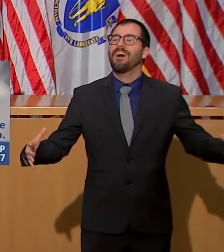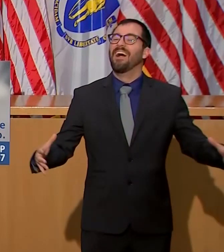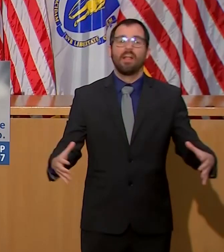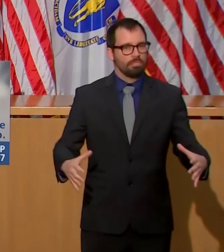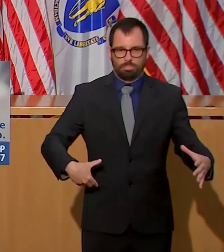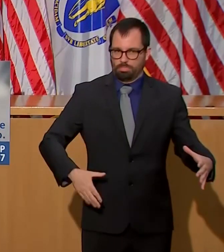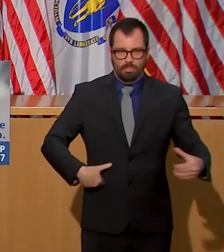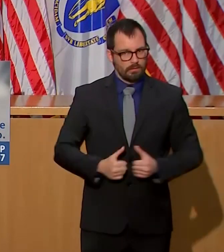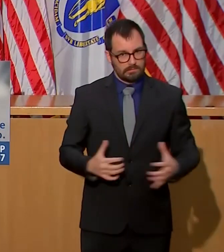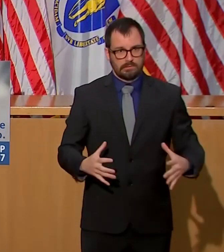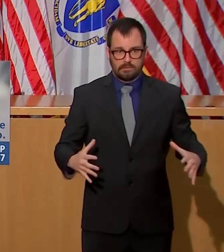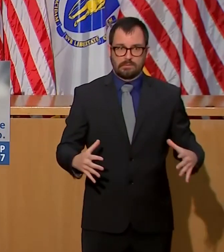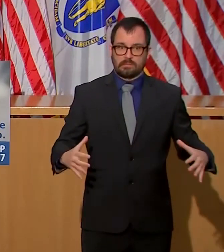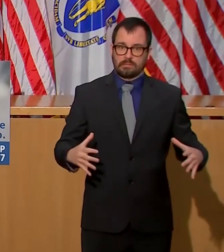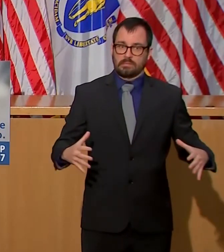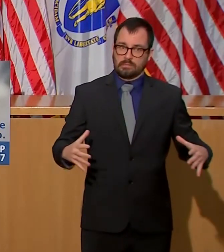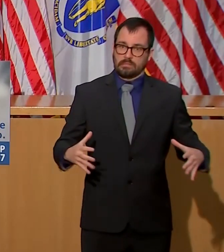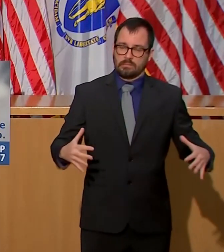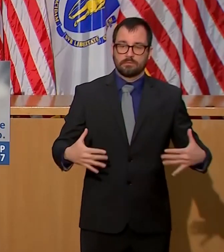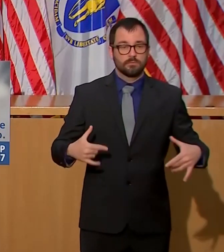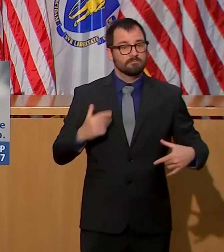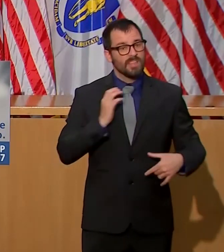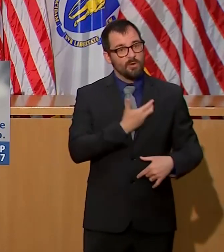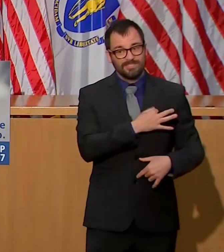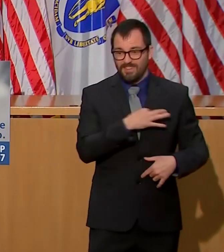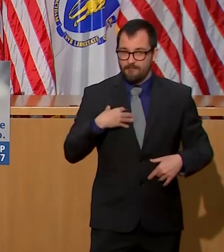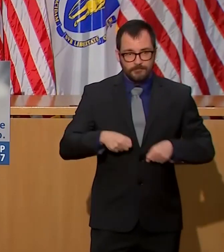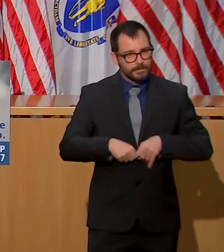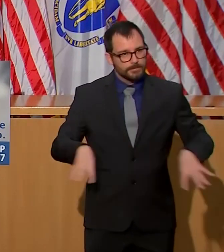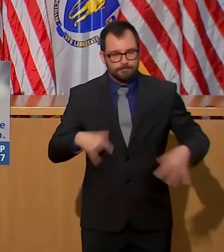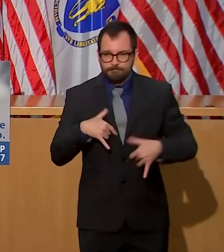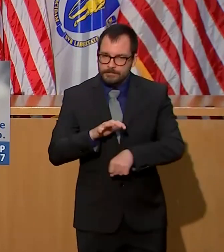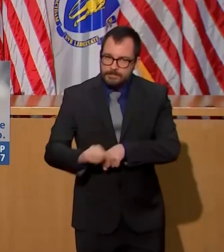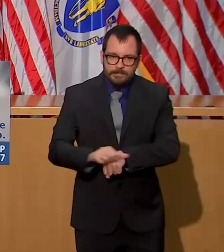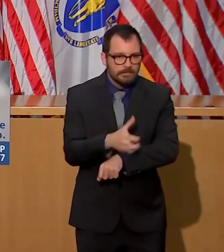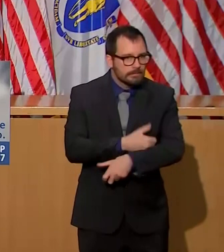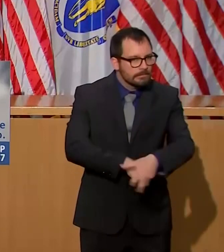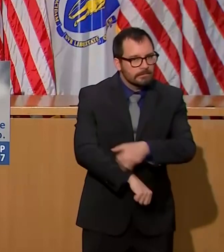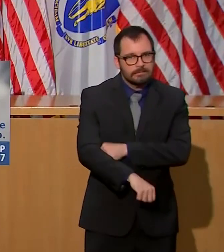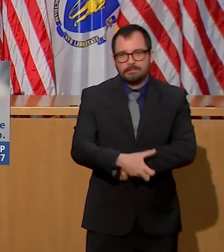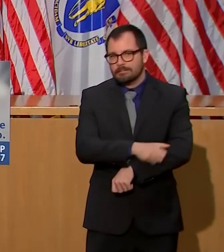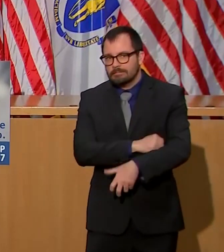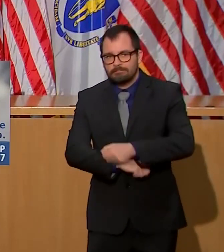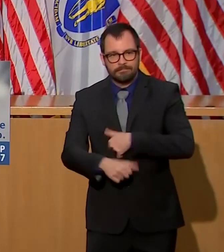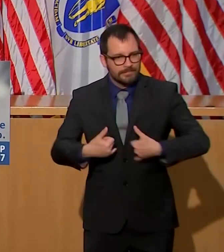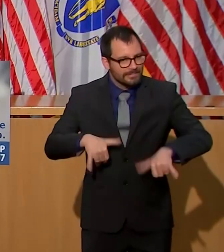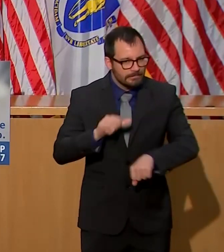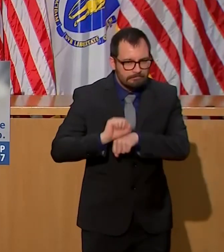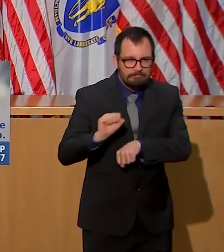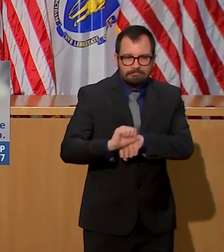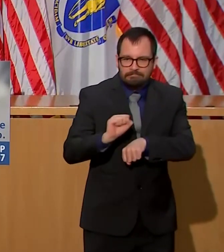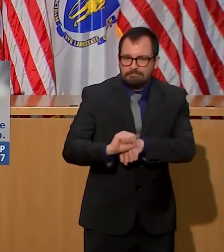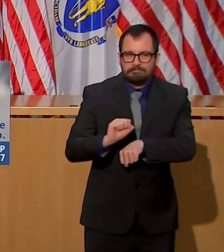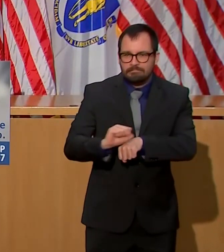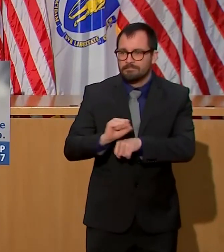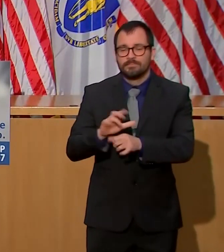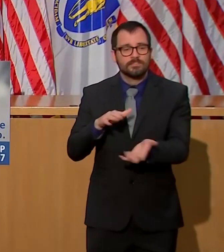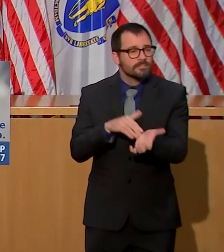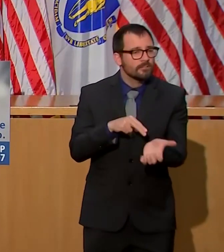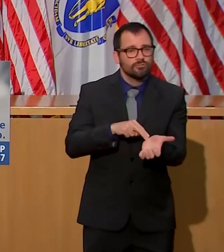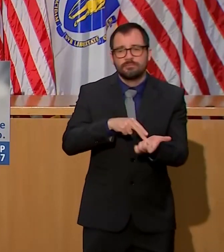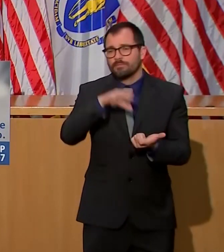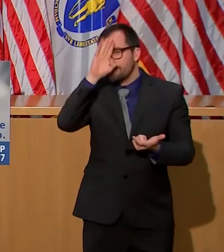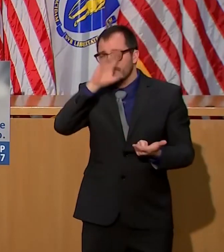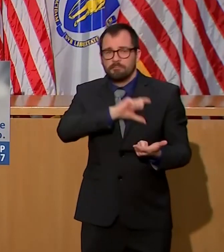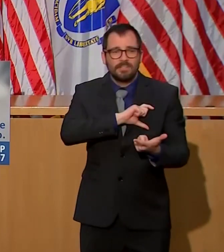perseverance we see from our residents and the commitment of our frontline healthcare workers and first responders who are out there doing the job